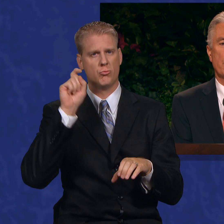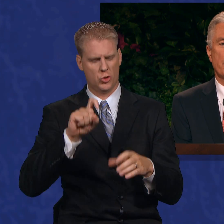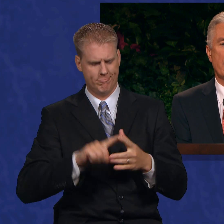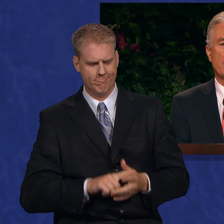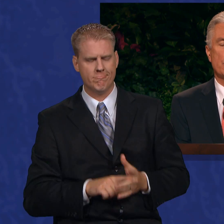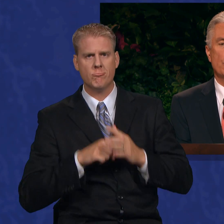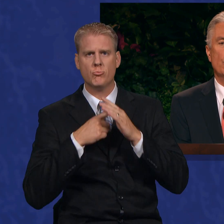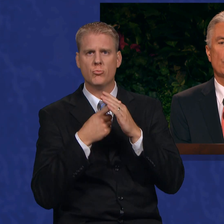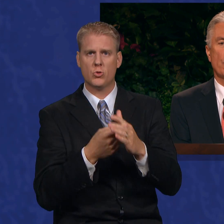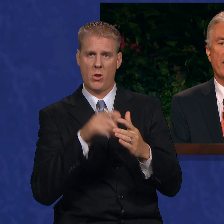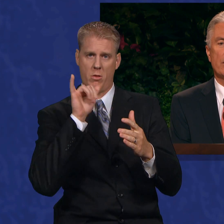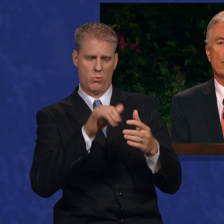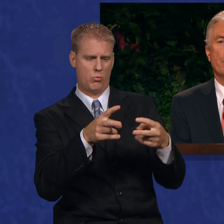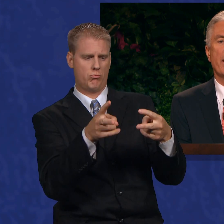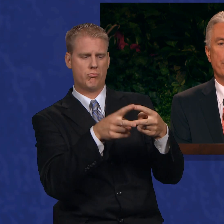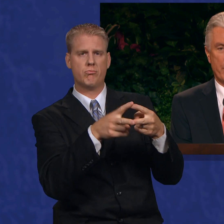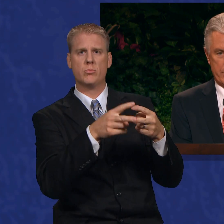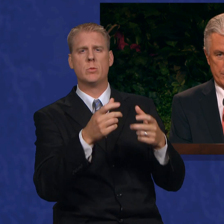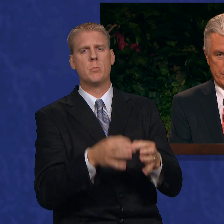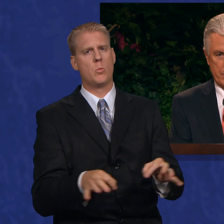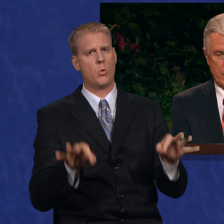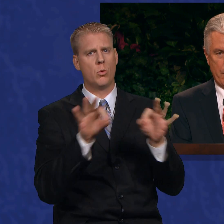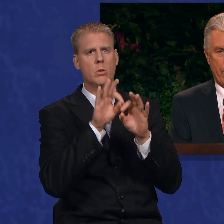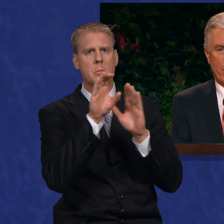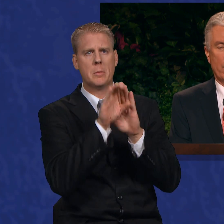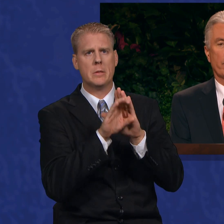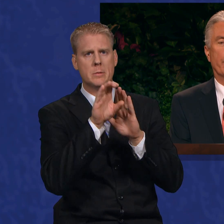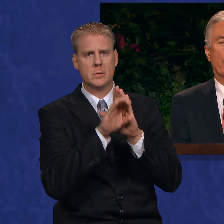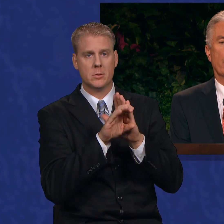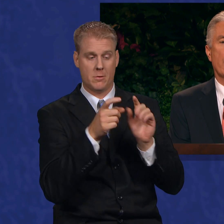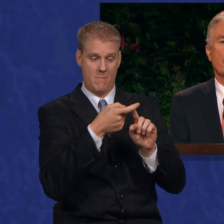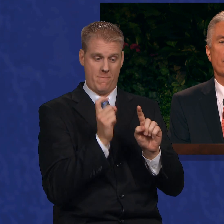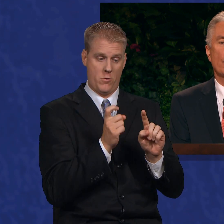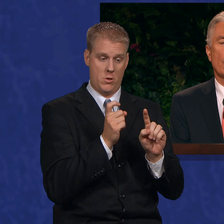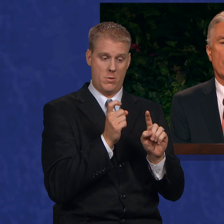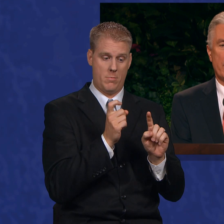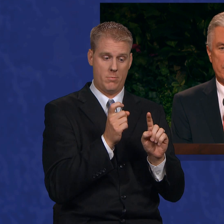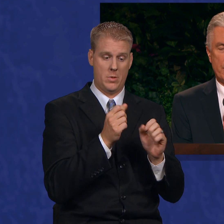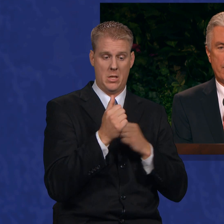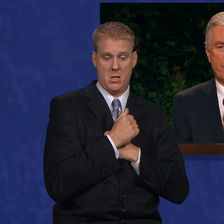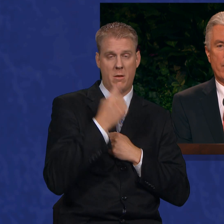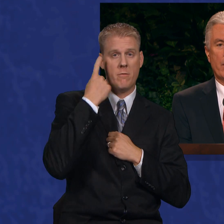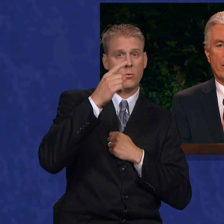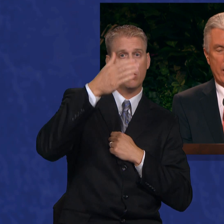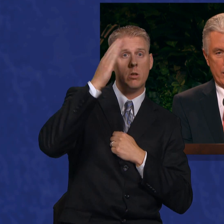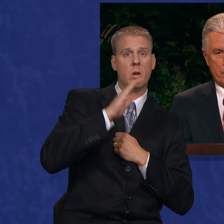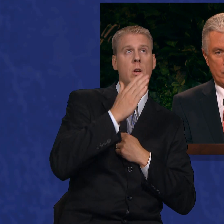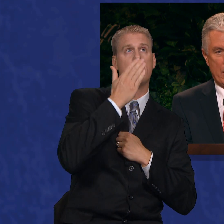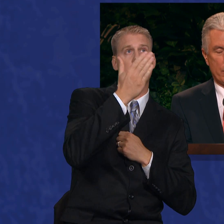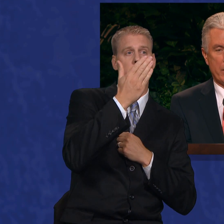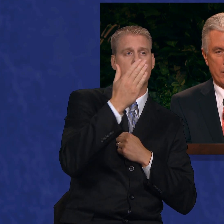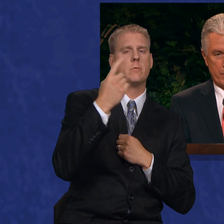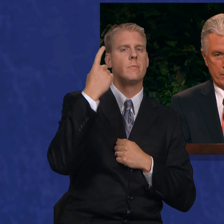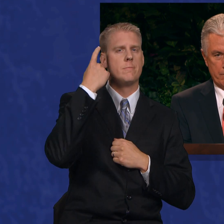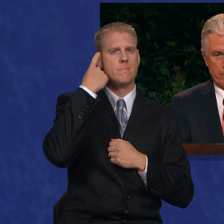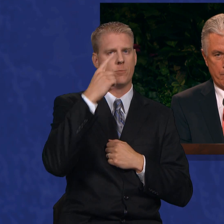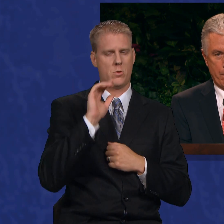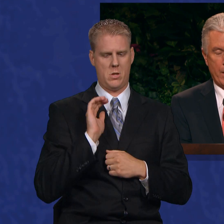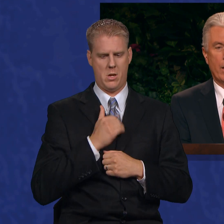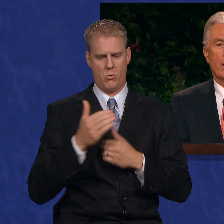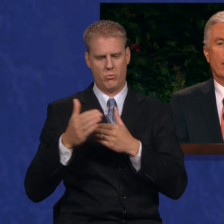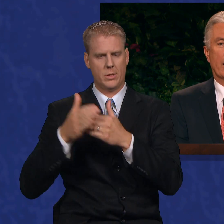fountain of these two great commandments—from our love for God and for our neighbor.